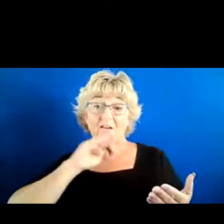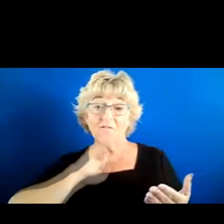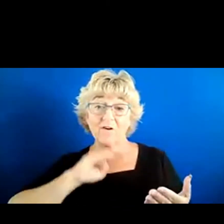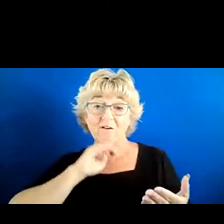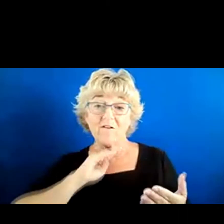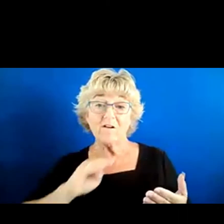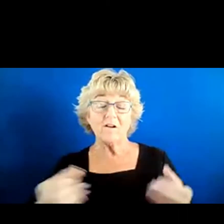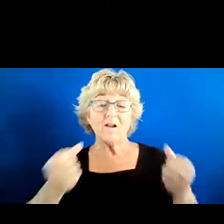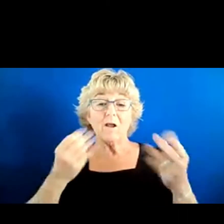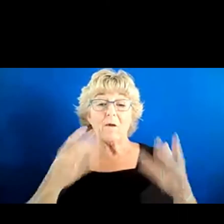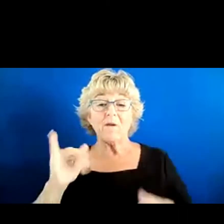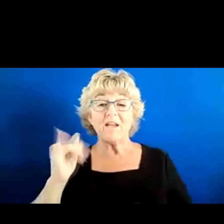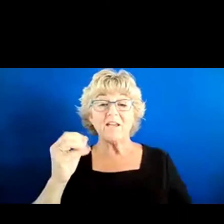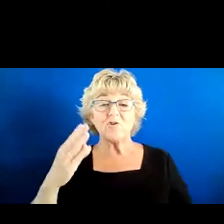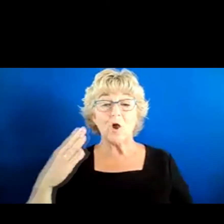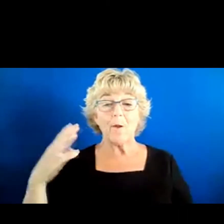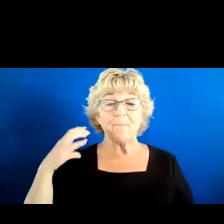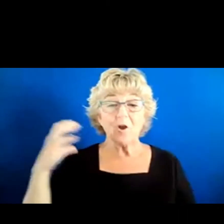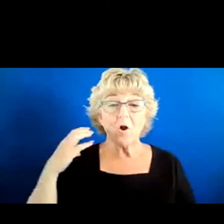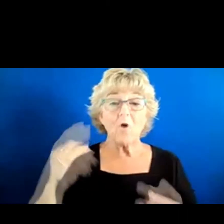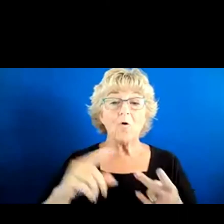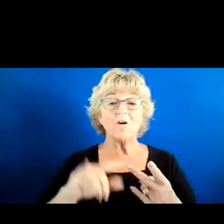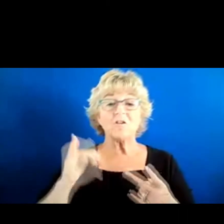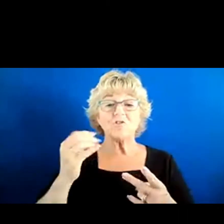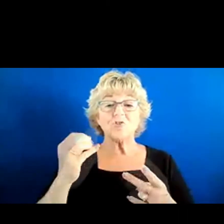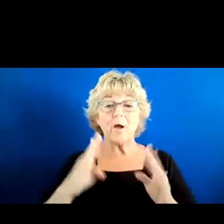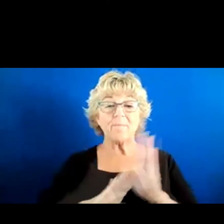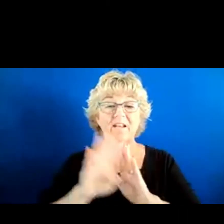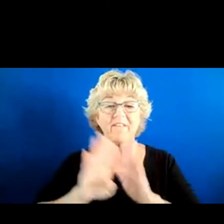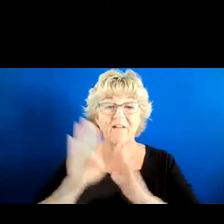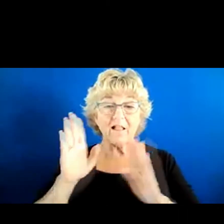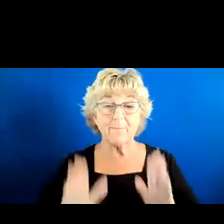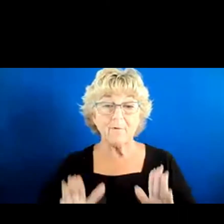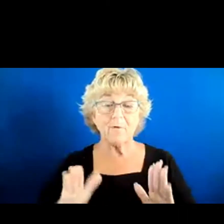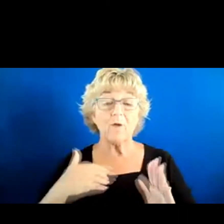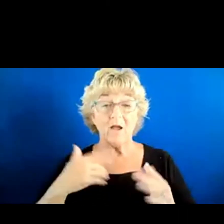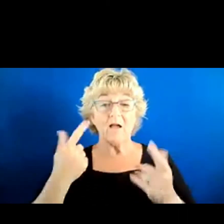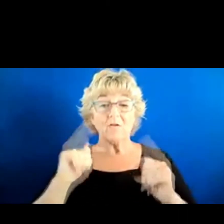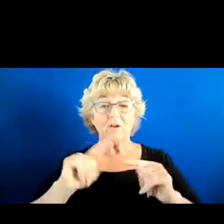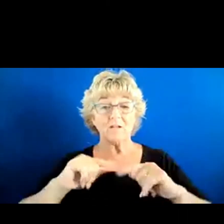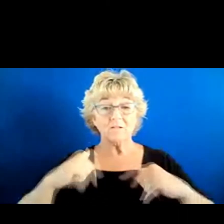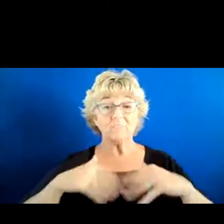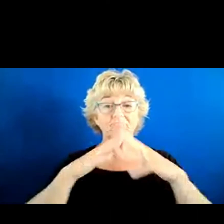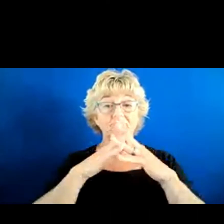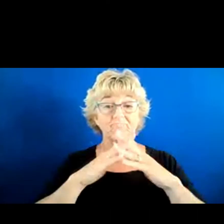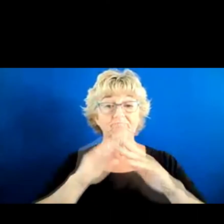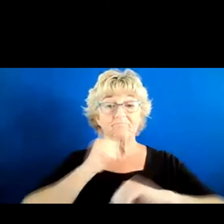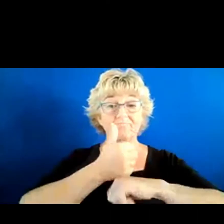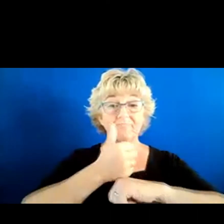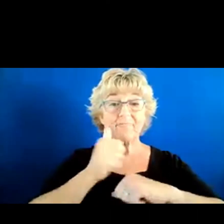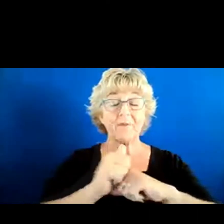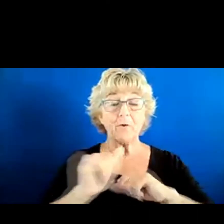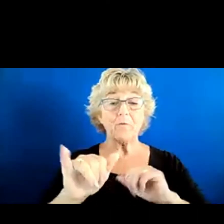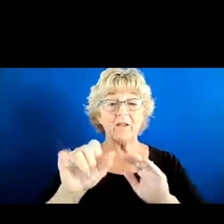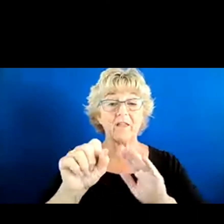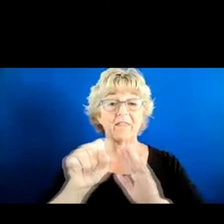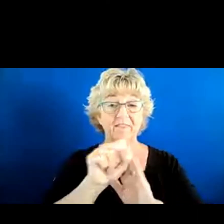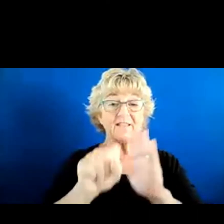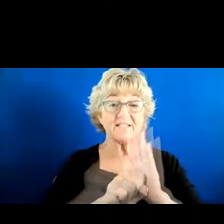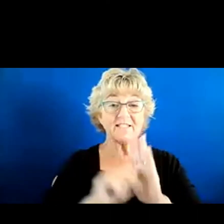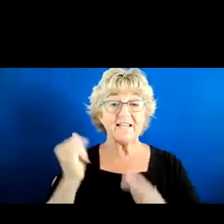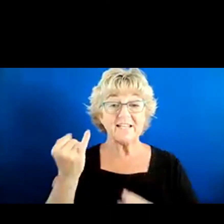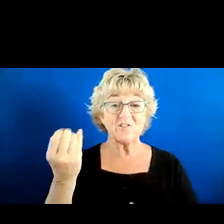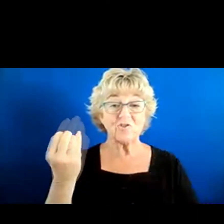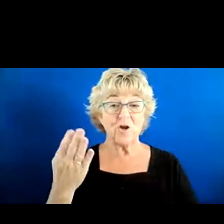number of job coaches, developers, people within the source that when I was trying to get this set up, trying to get a job with the state before this program happened,